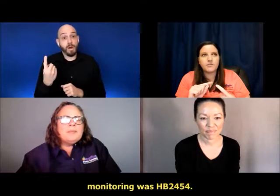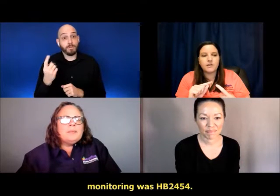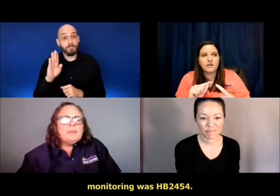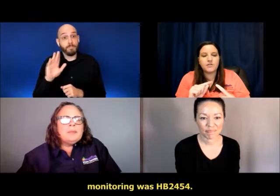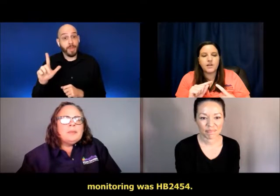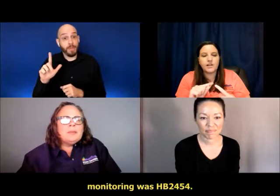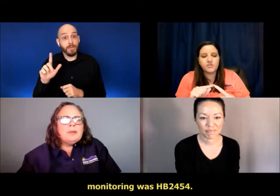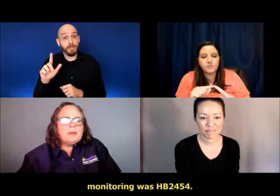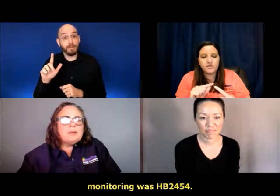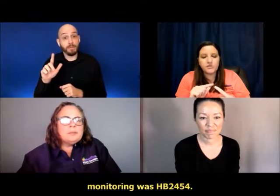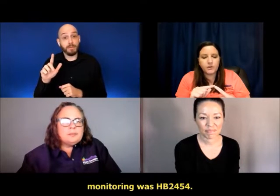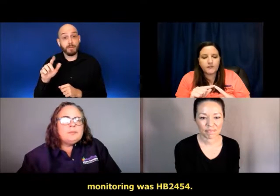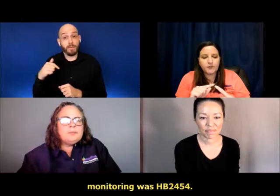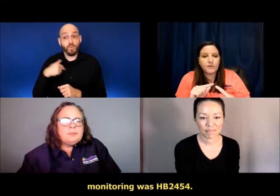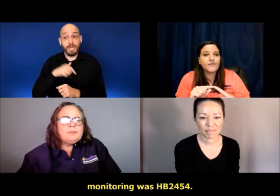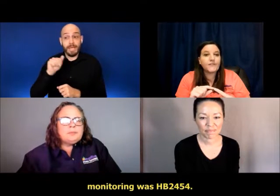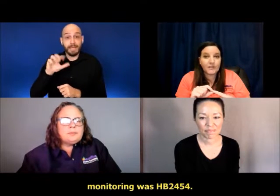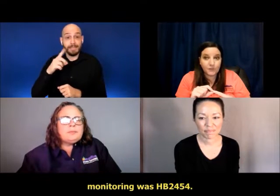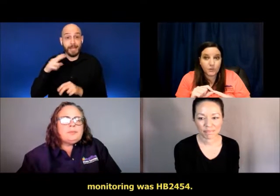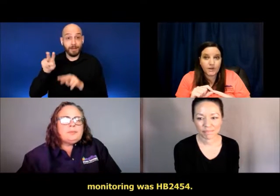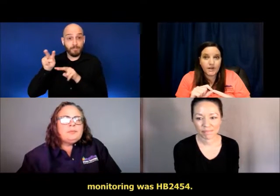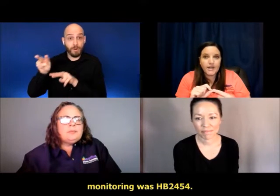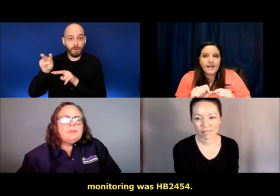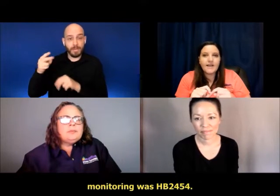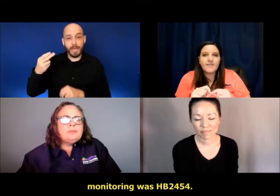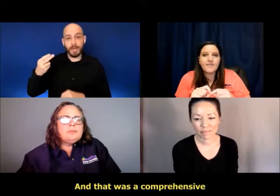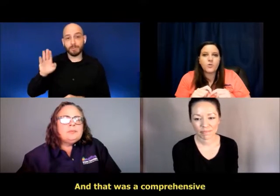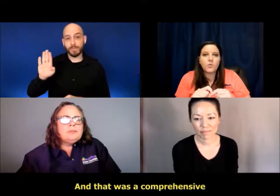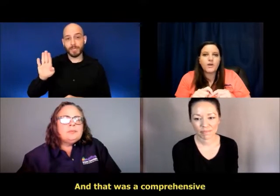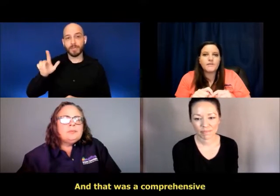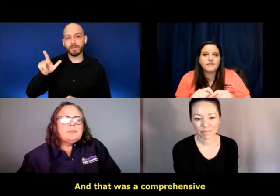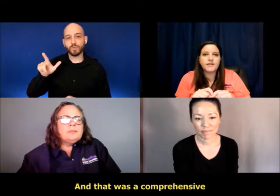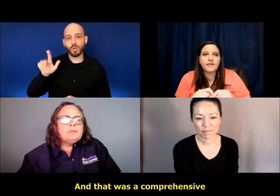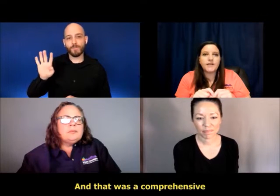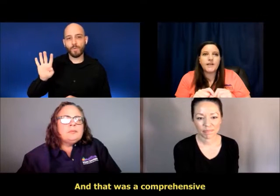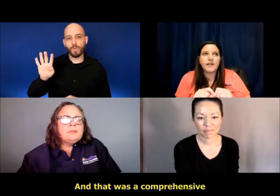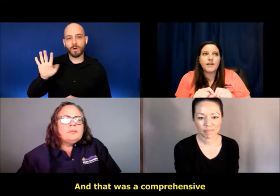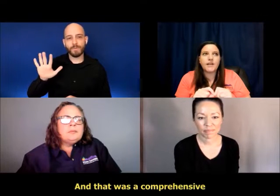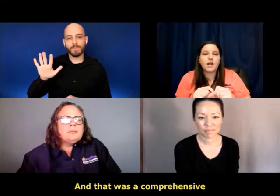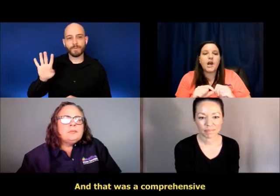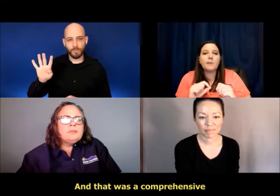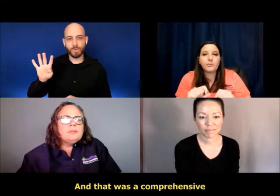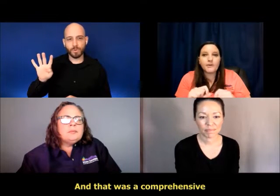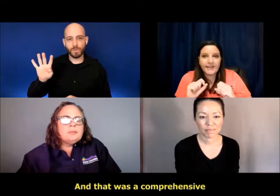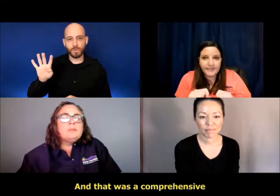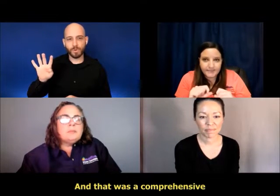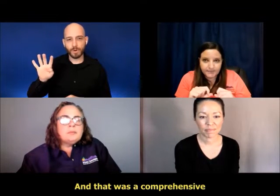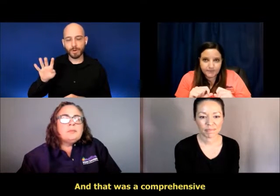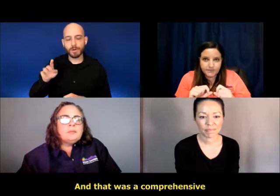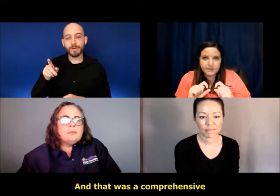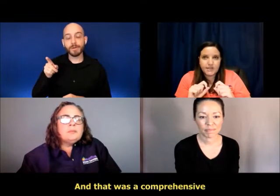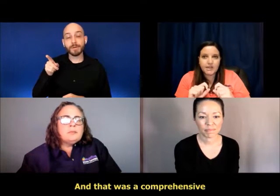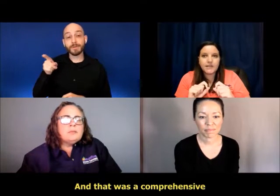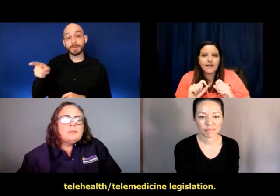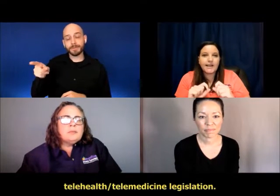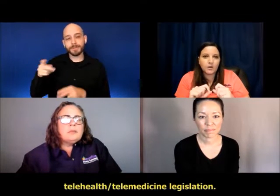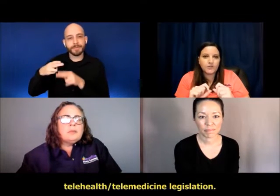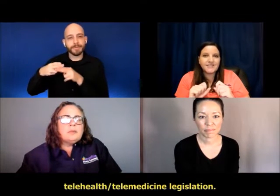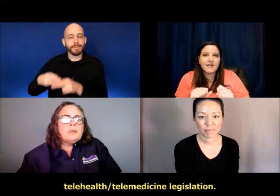uh, HB 2454. And that was a comprehensive